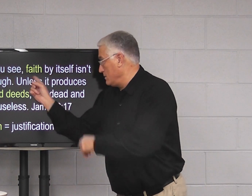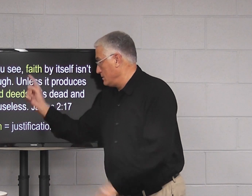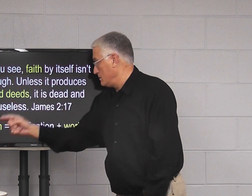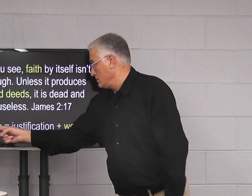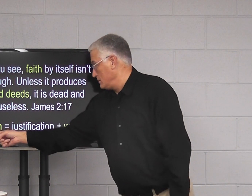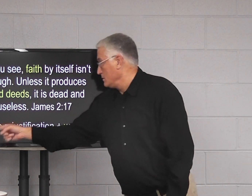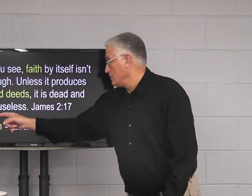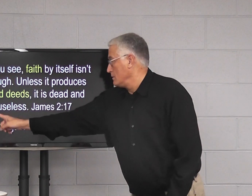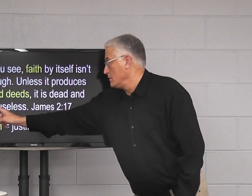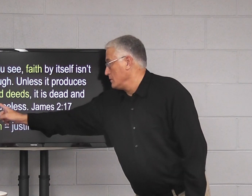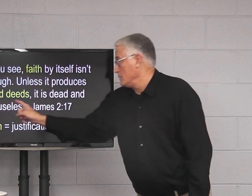So faith,